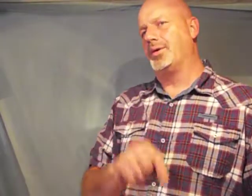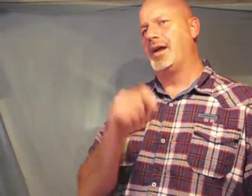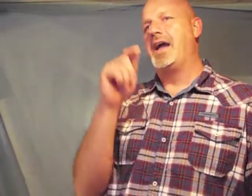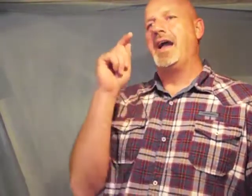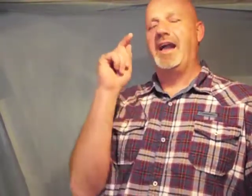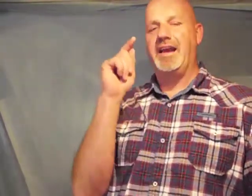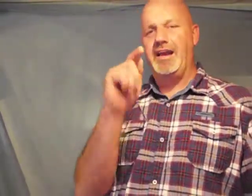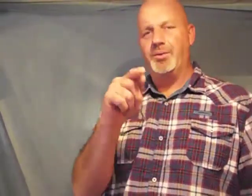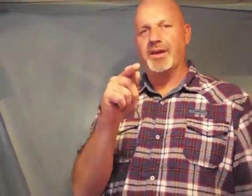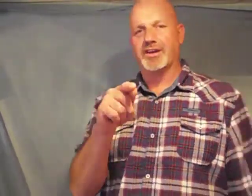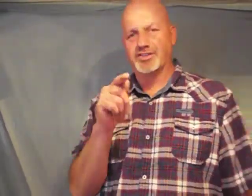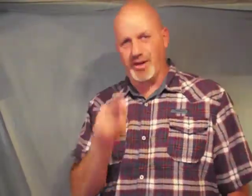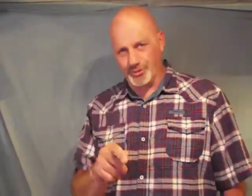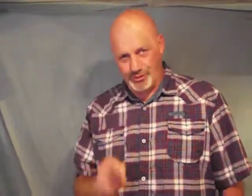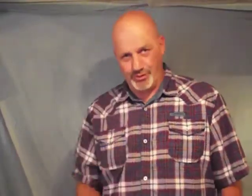and he will exalt you